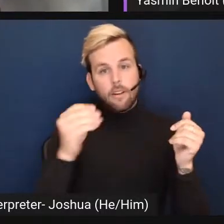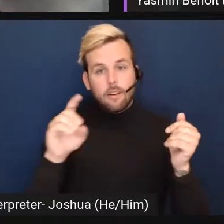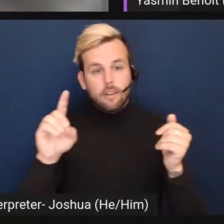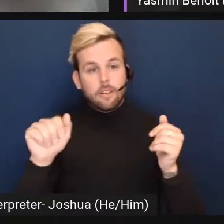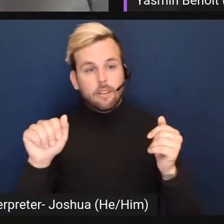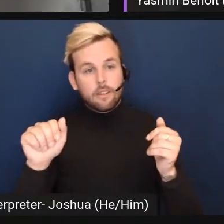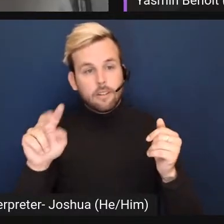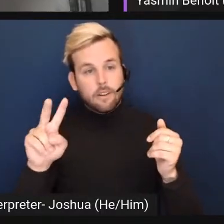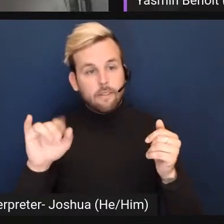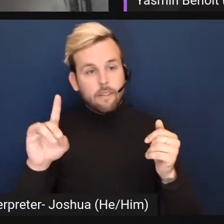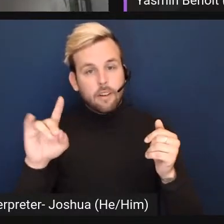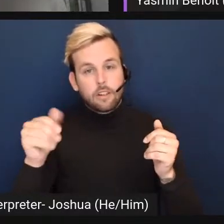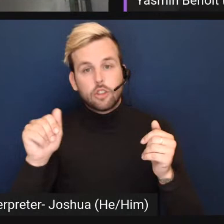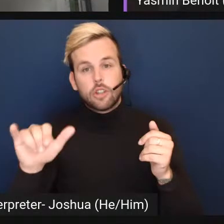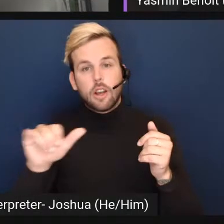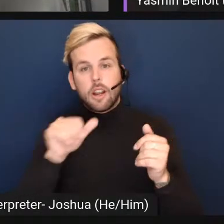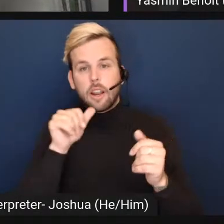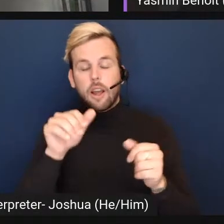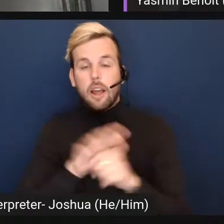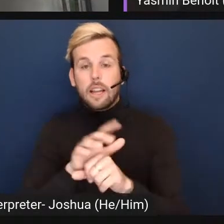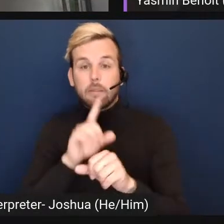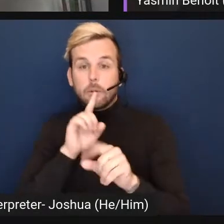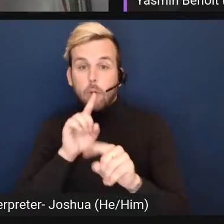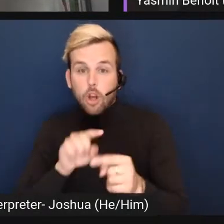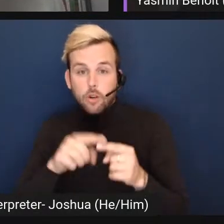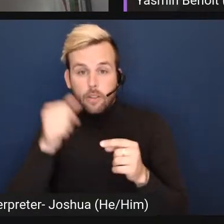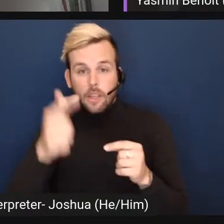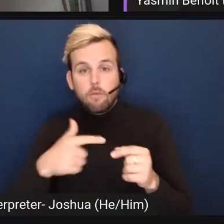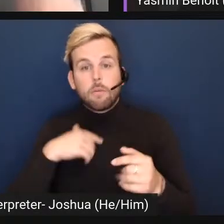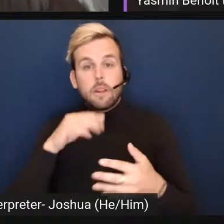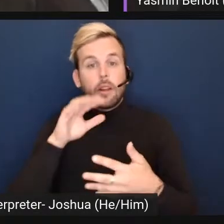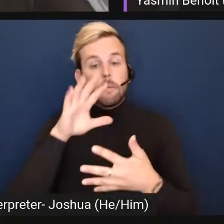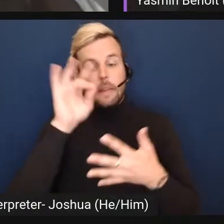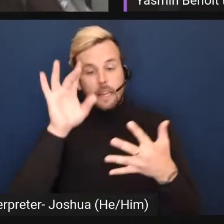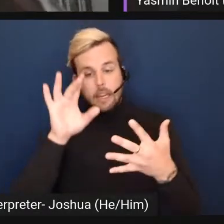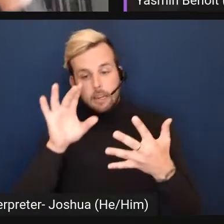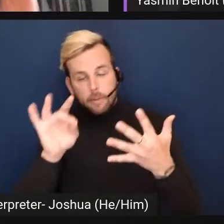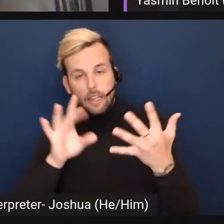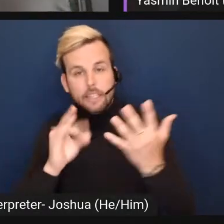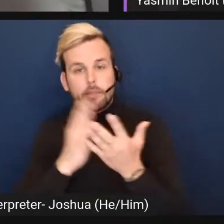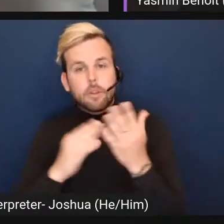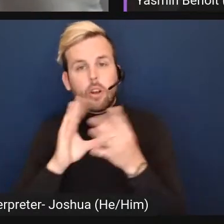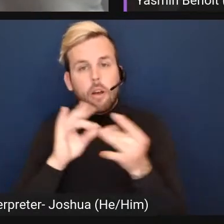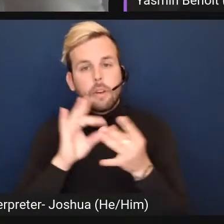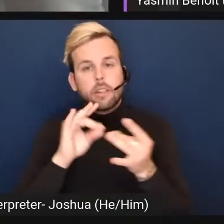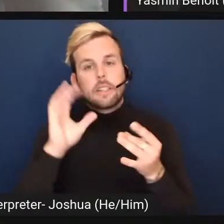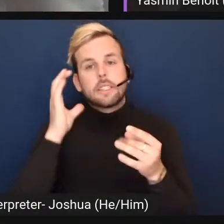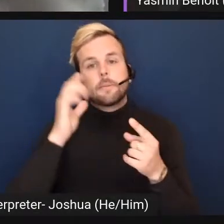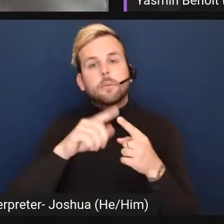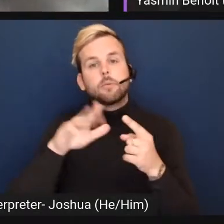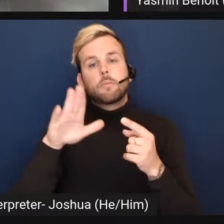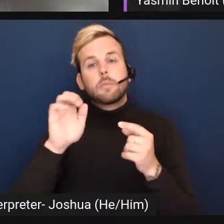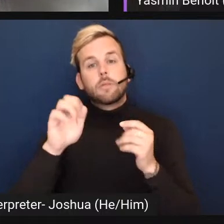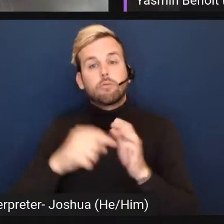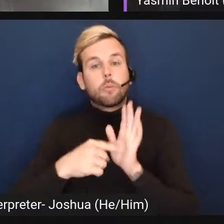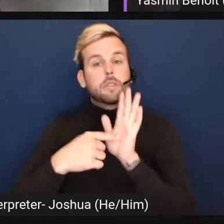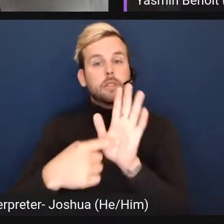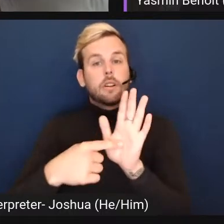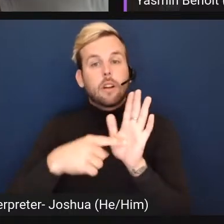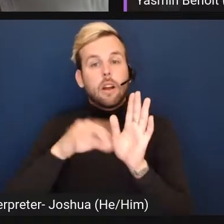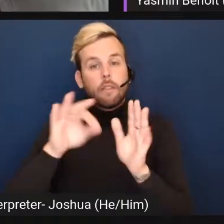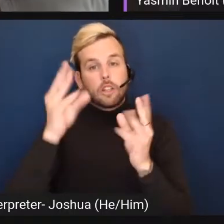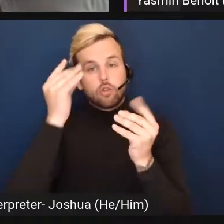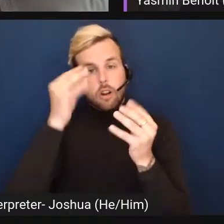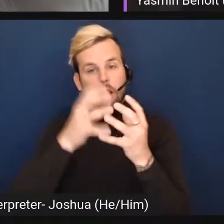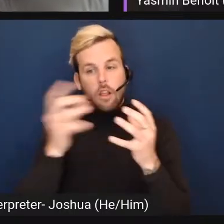hasn't exactly been actively responding to them we've been picking some of the comments that seem to be representative of a train of thought